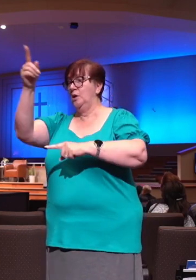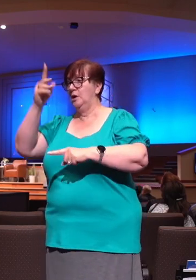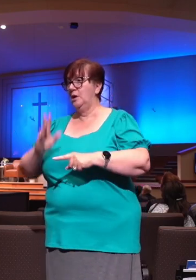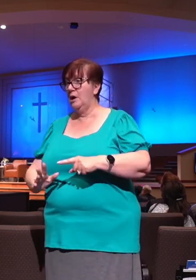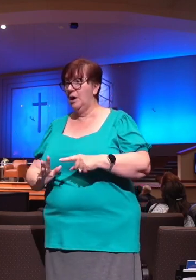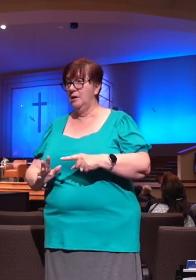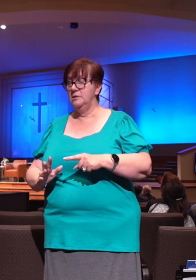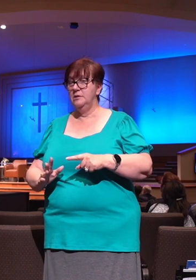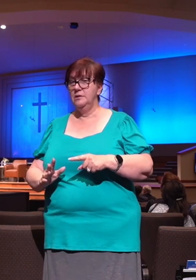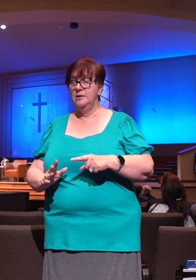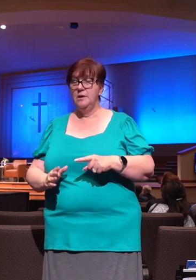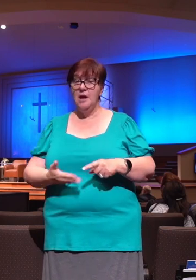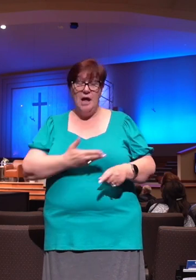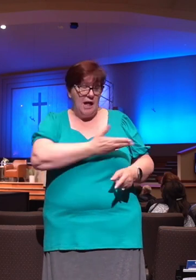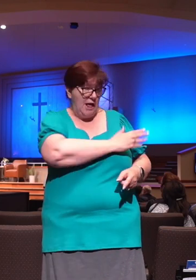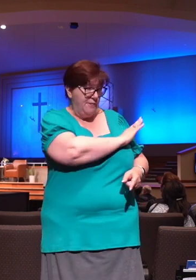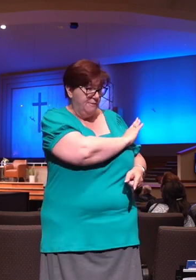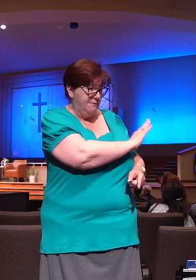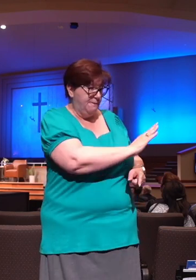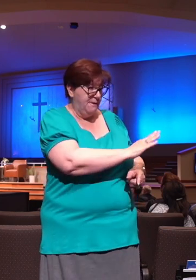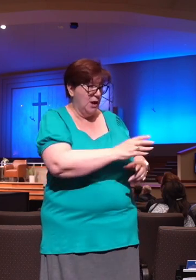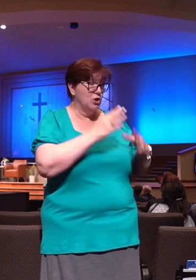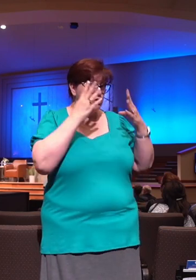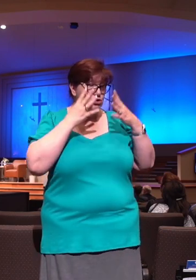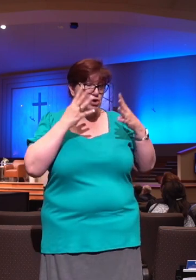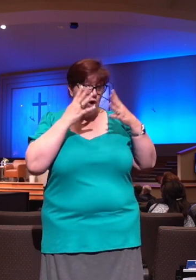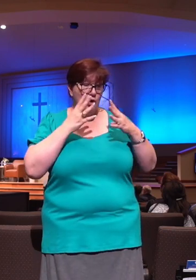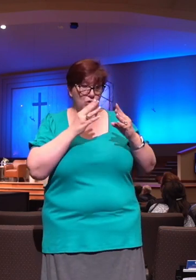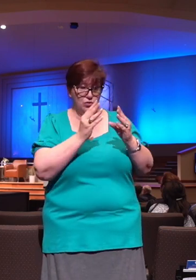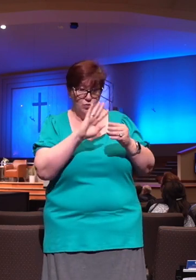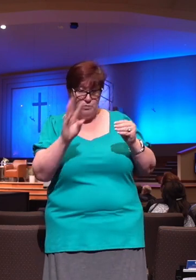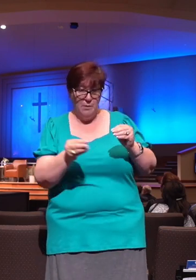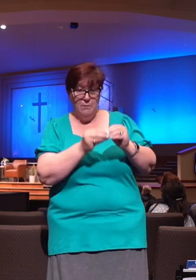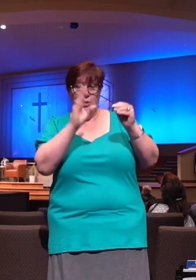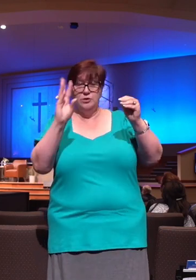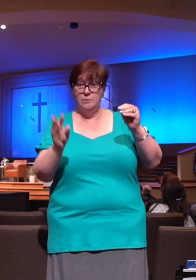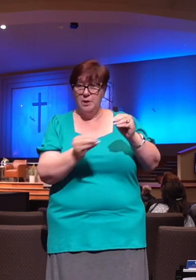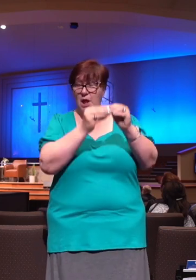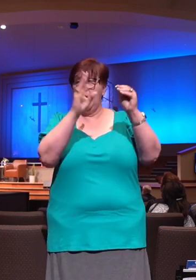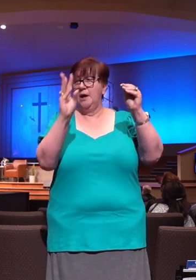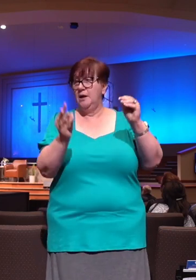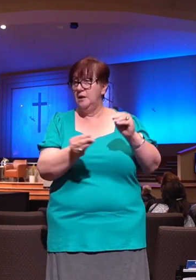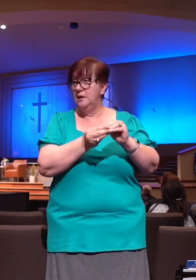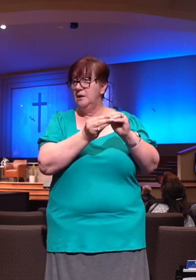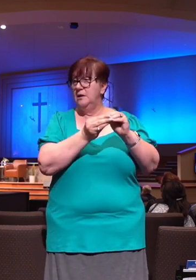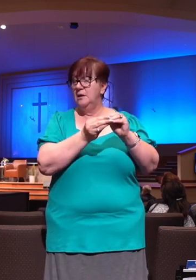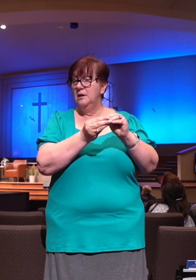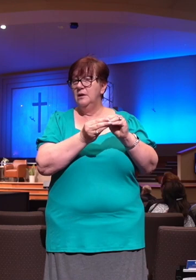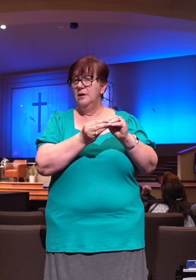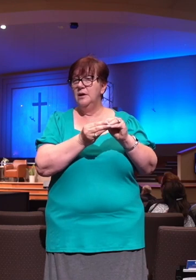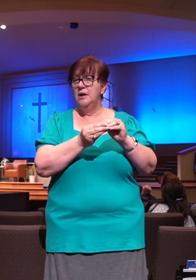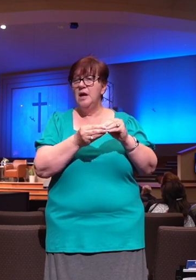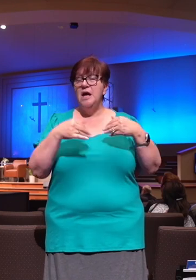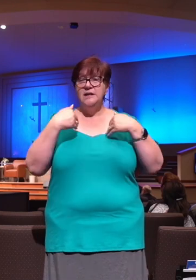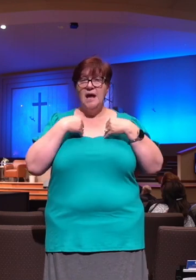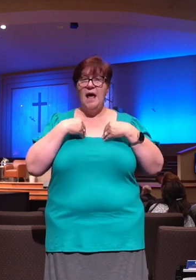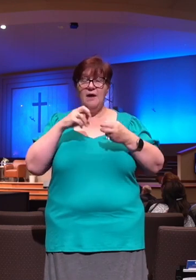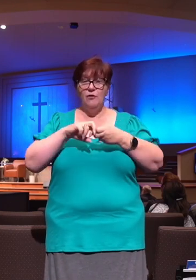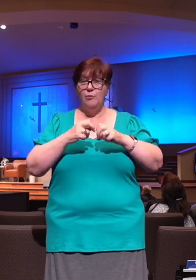shall be multiplied. To have a problem and to run from the only one that invites us to cast our problems to